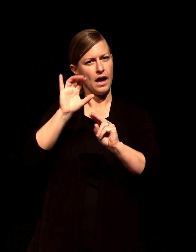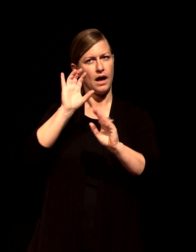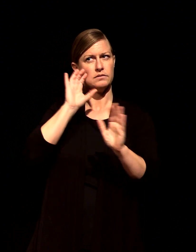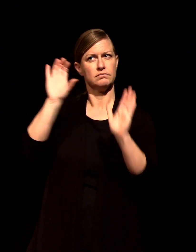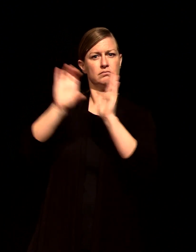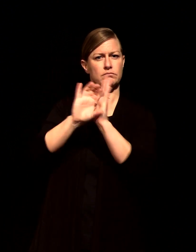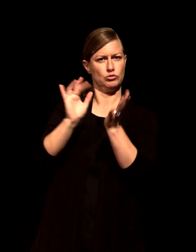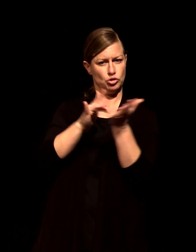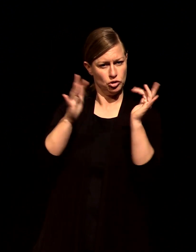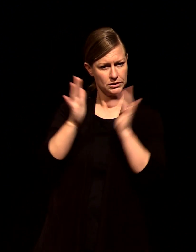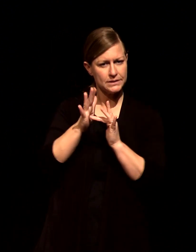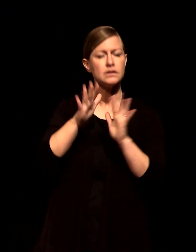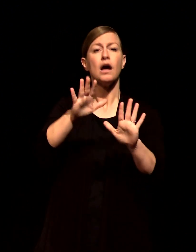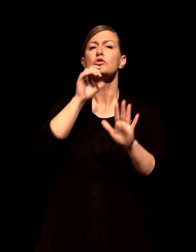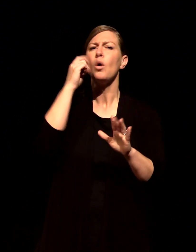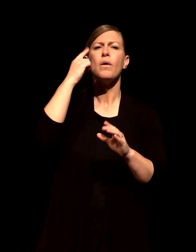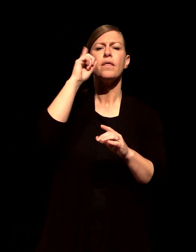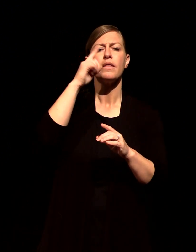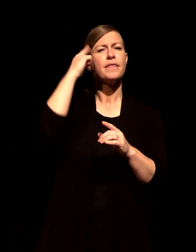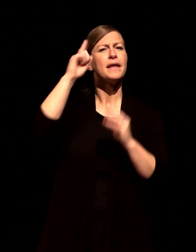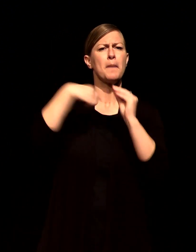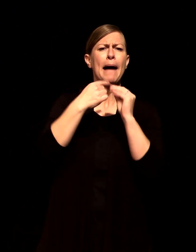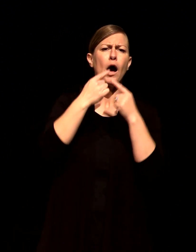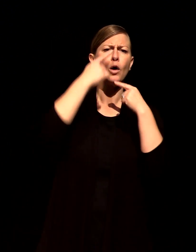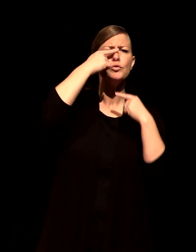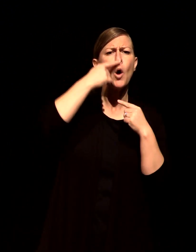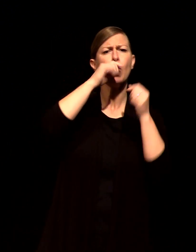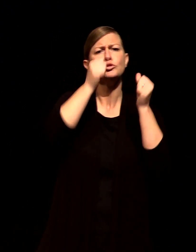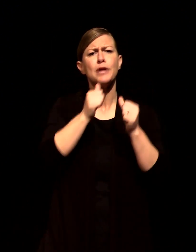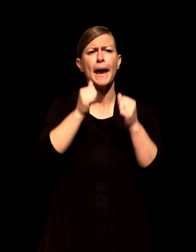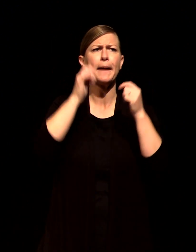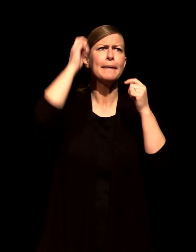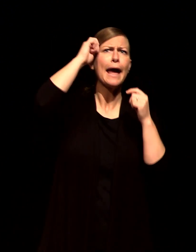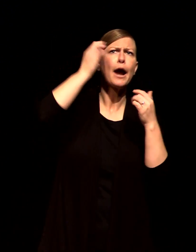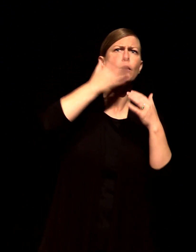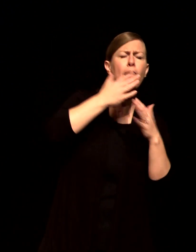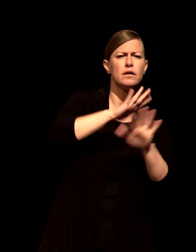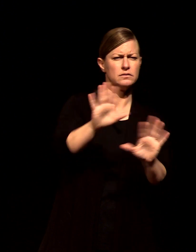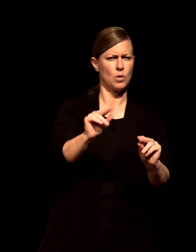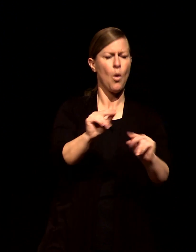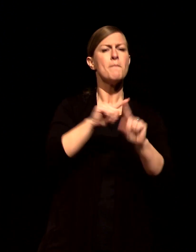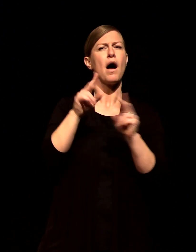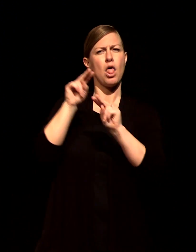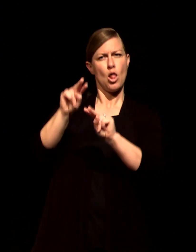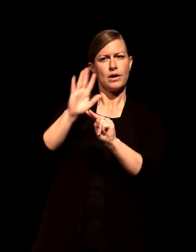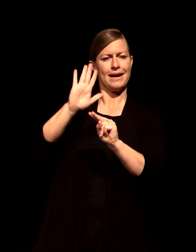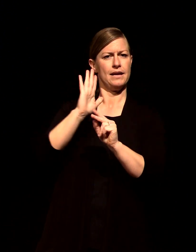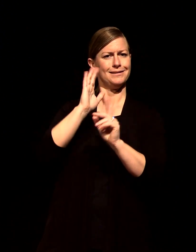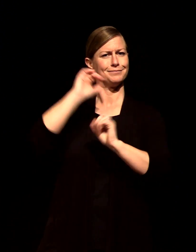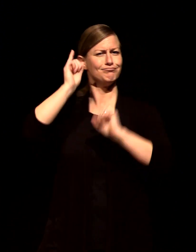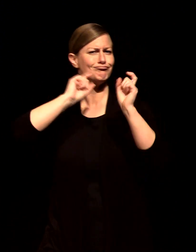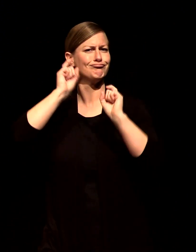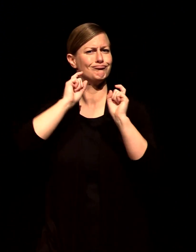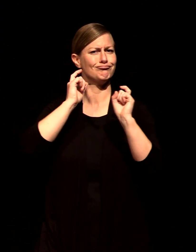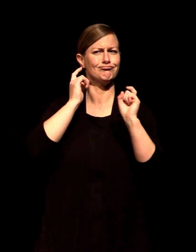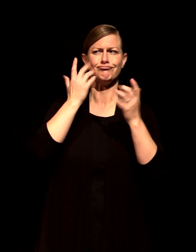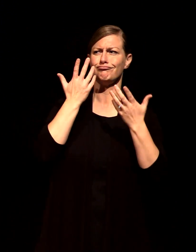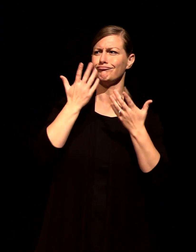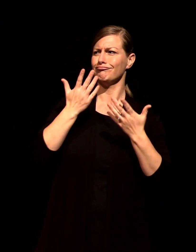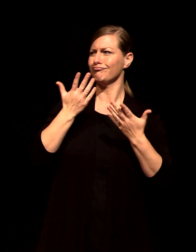disposition I want you to think about the disposition of Jesus because usually as we see in these paintings and